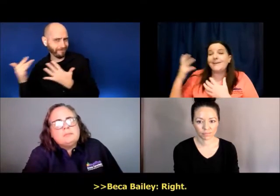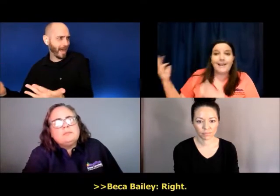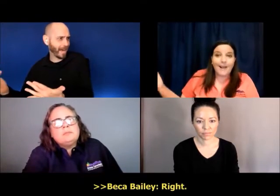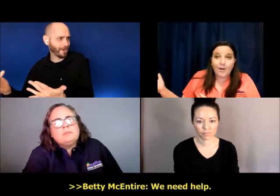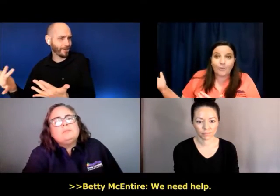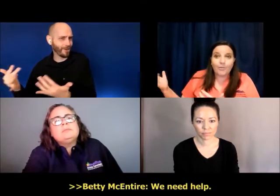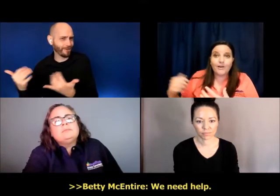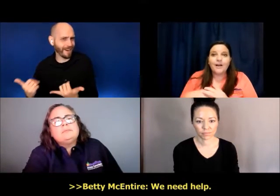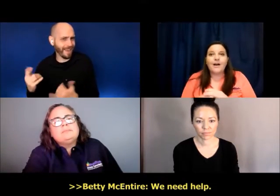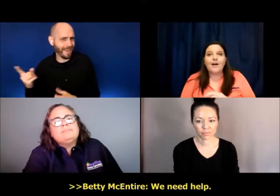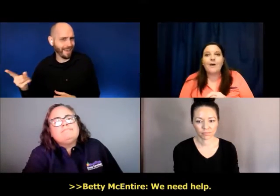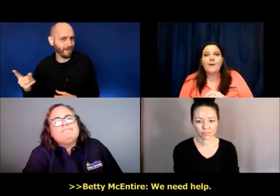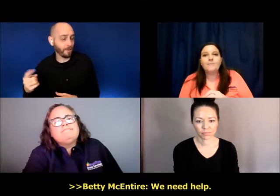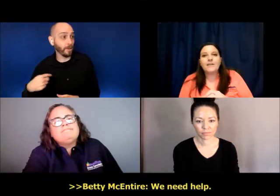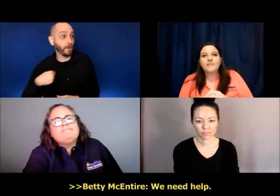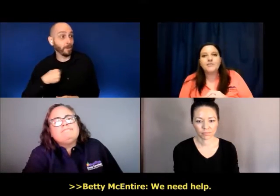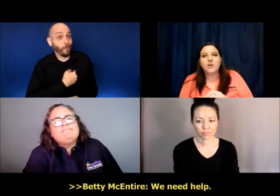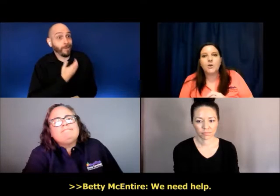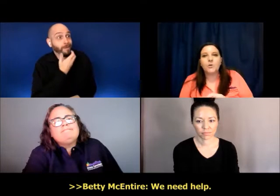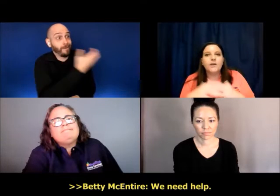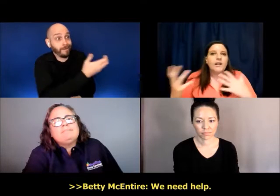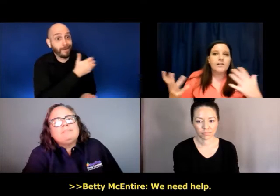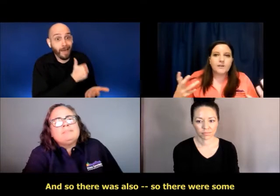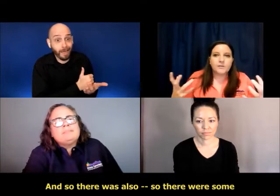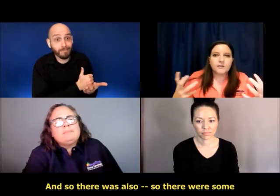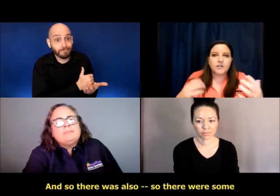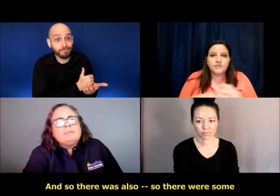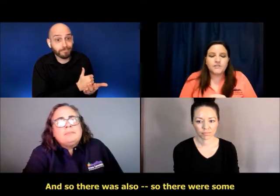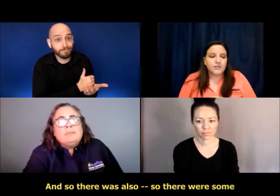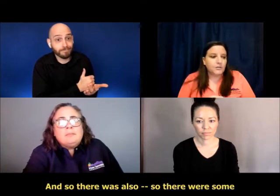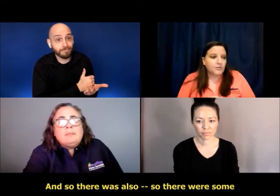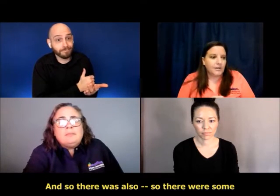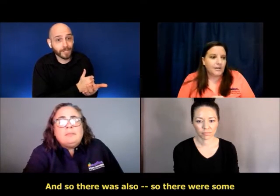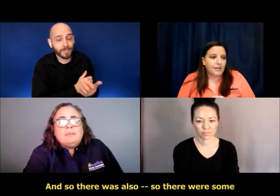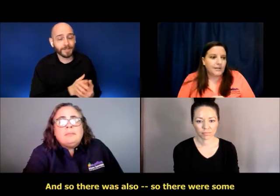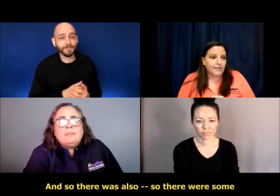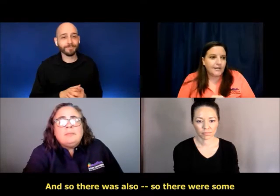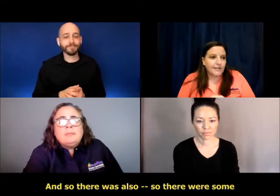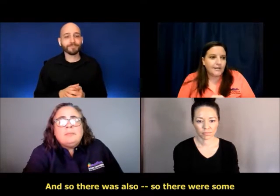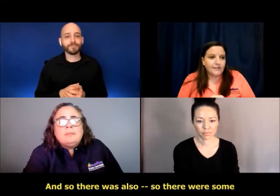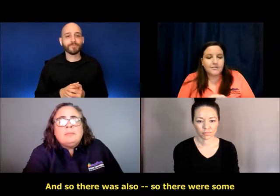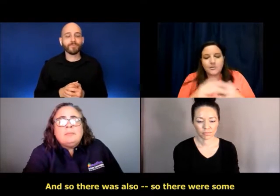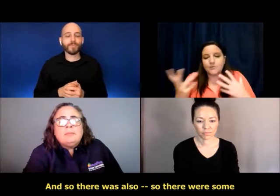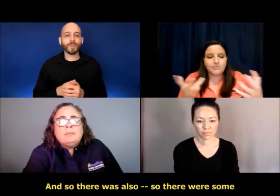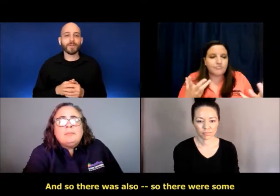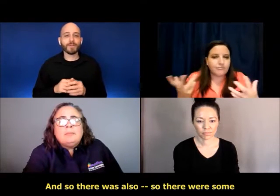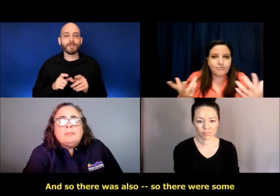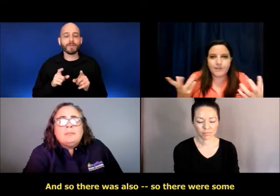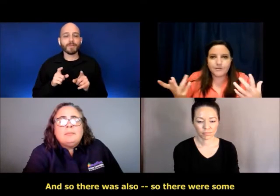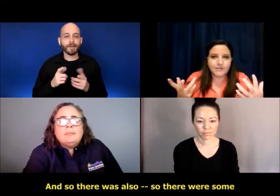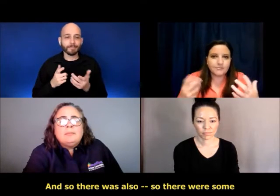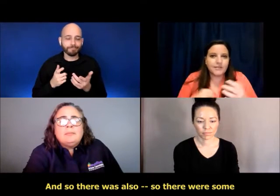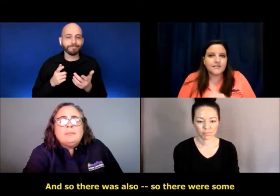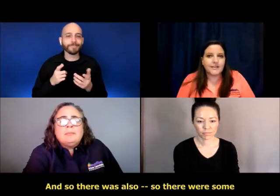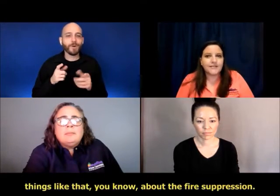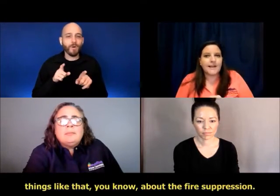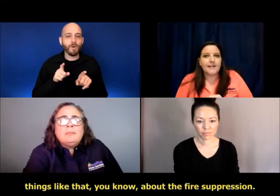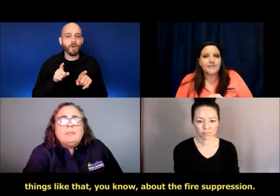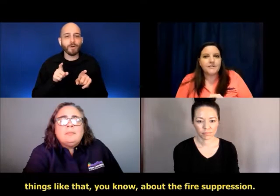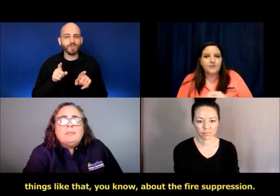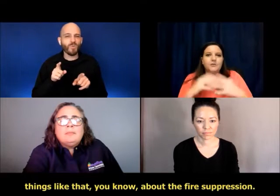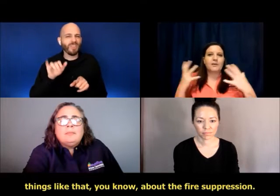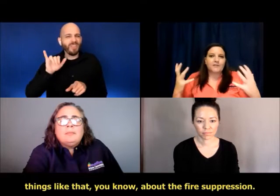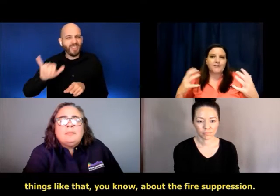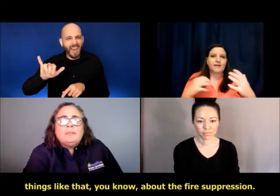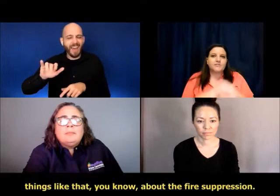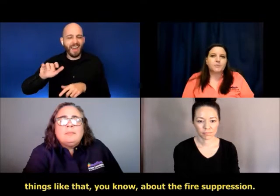We need help. And so, there was also, and then, so, there were some things like